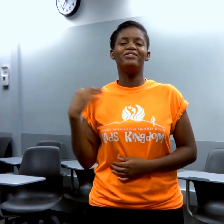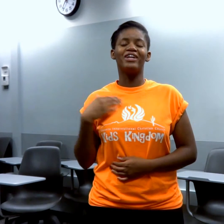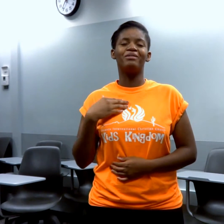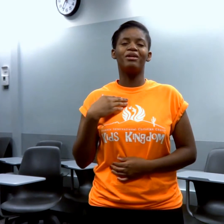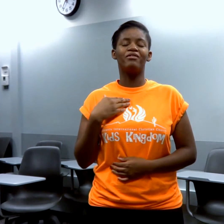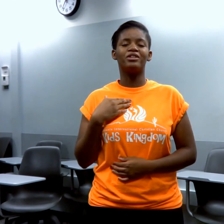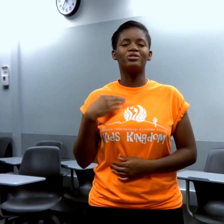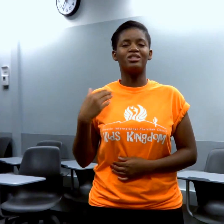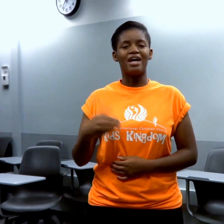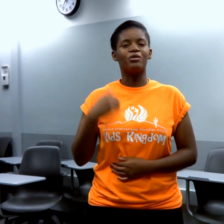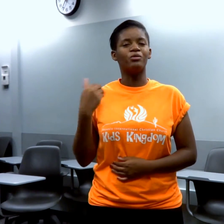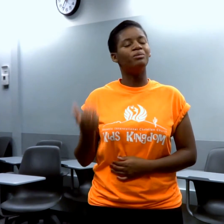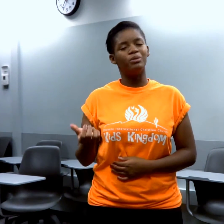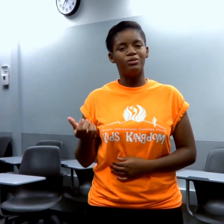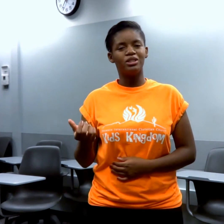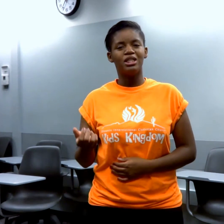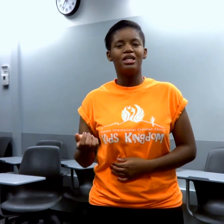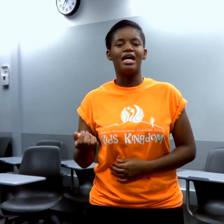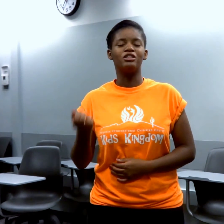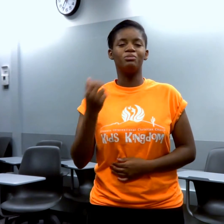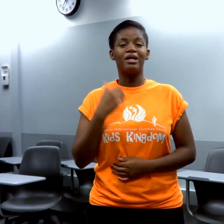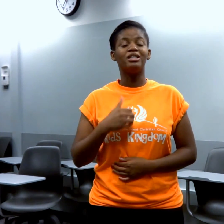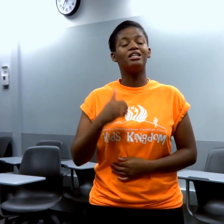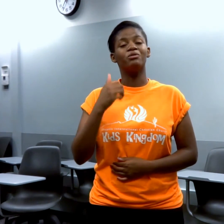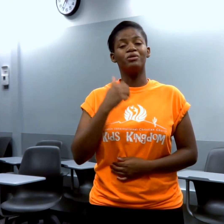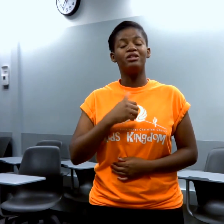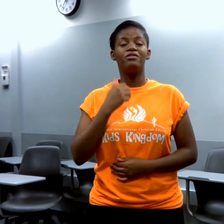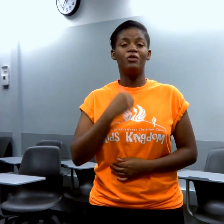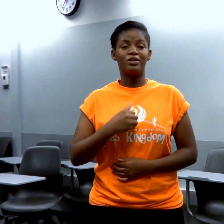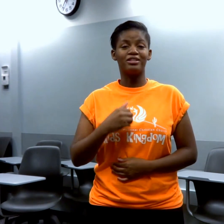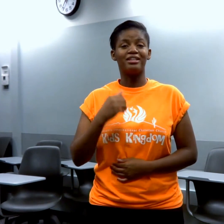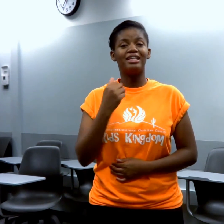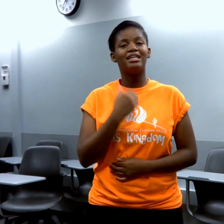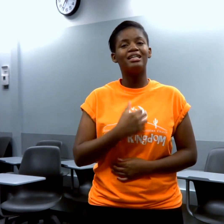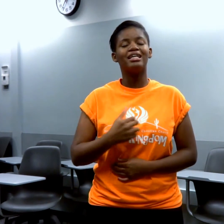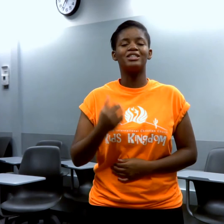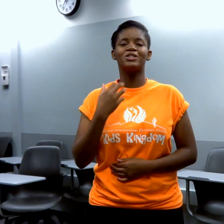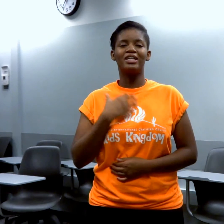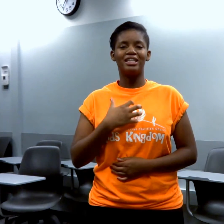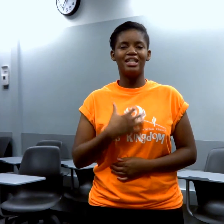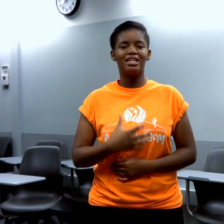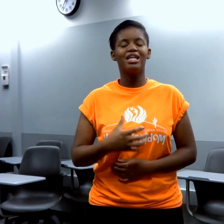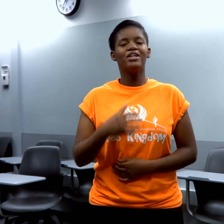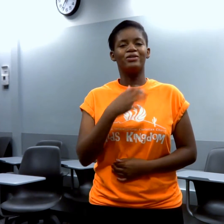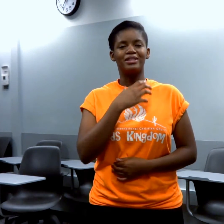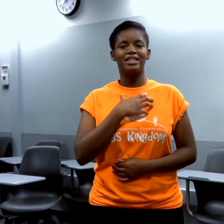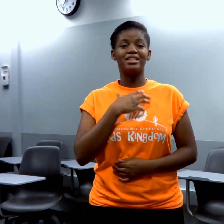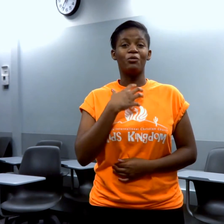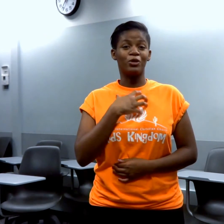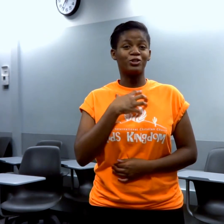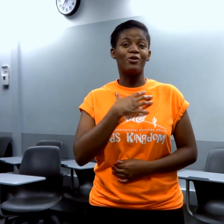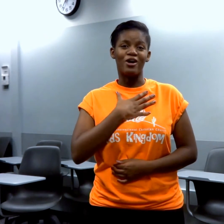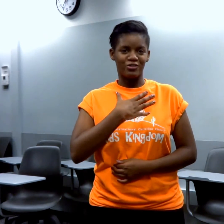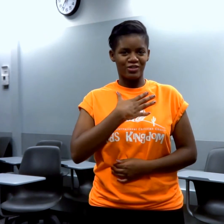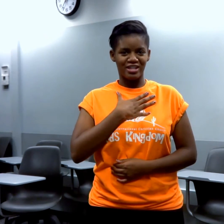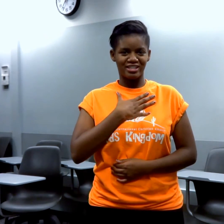find it beneficial to have a reboot as your body can really focus on healing and strengthening those things that work so hard for us.